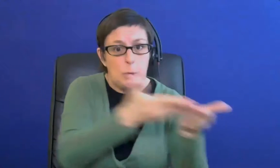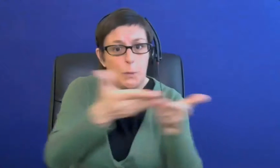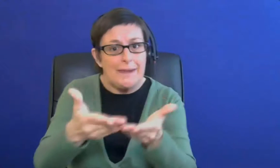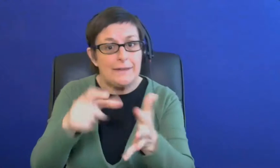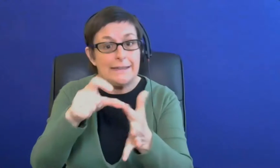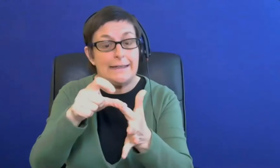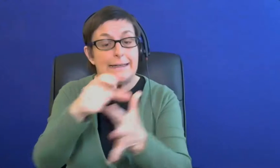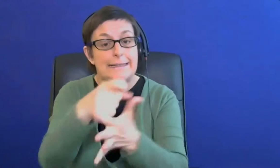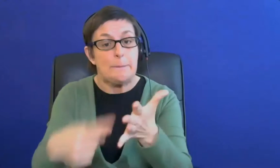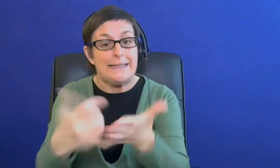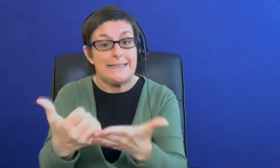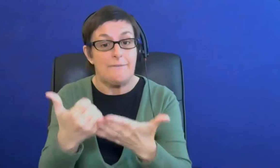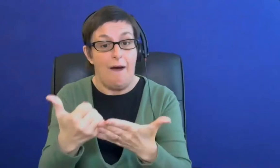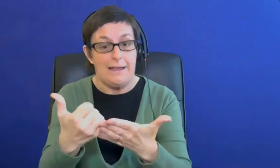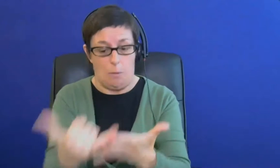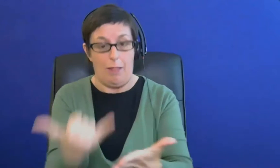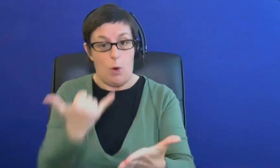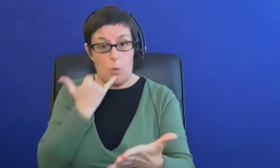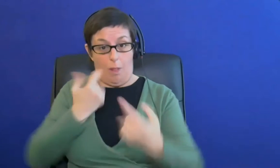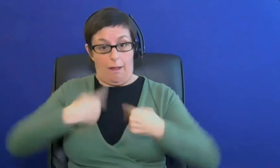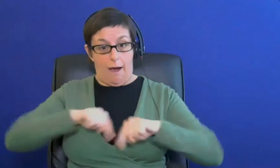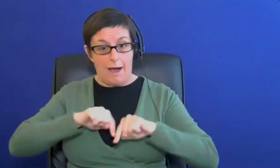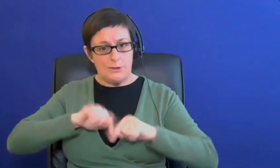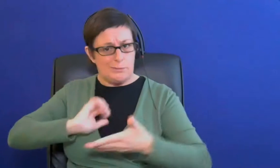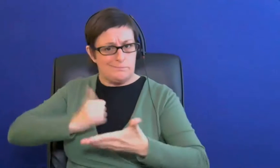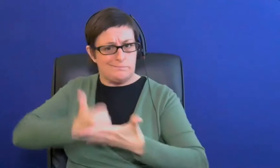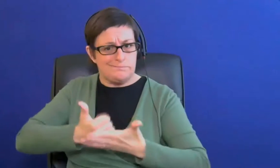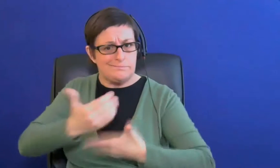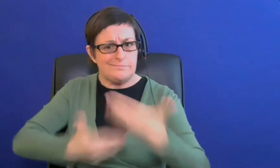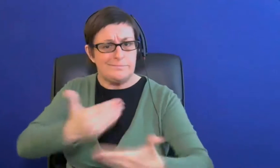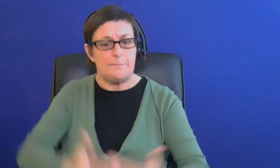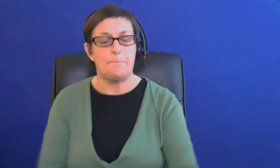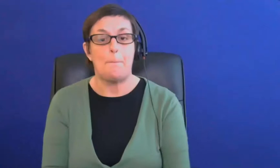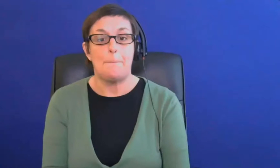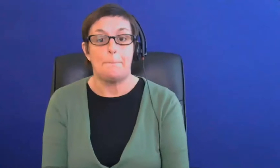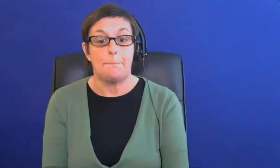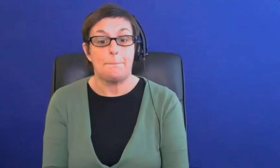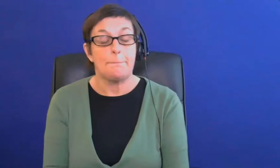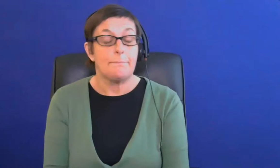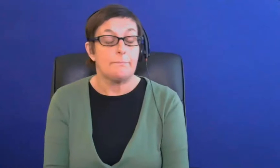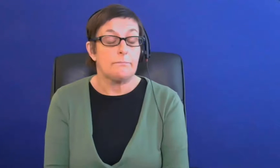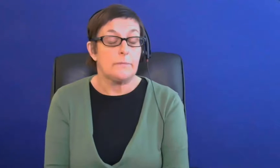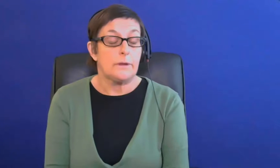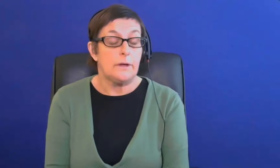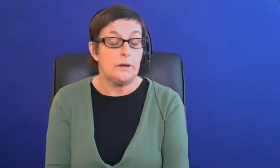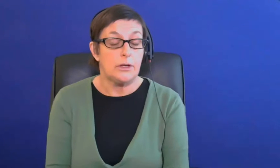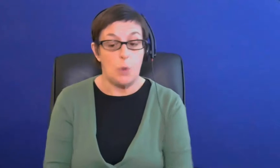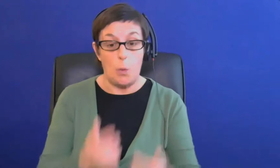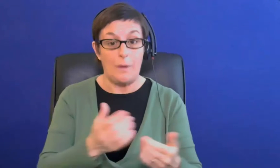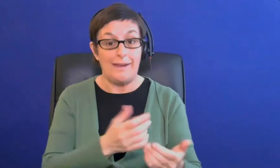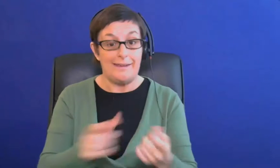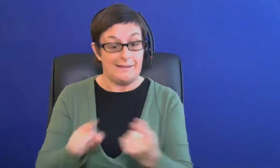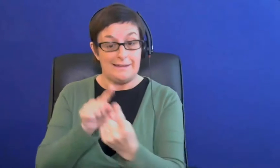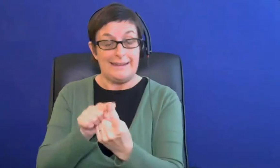discuss the specifics of your account the same with the needs assessor if you give your consent we will um